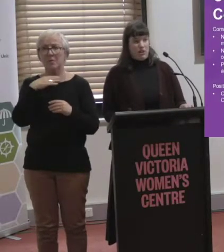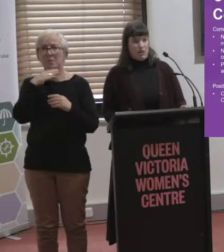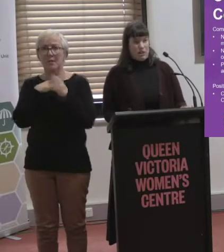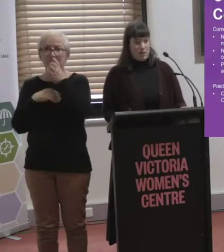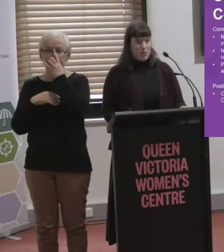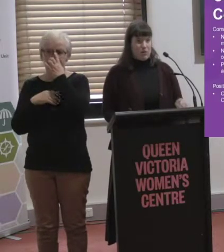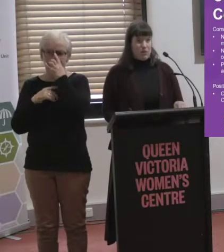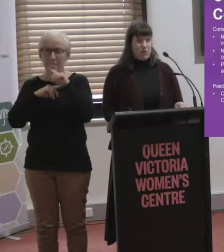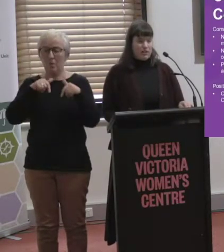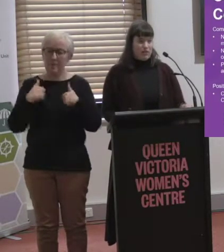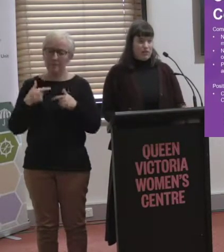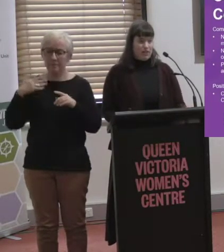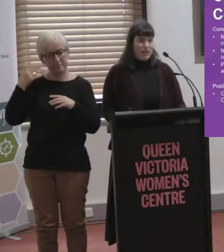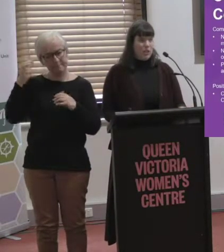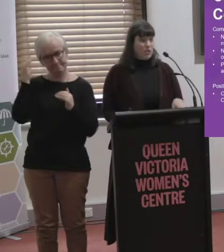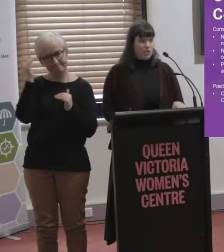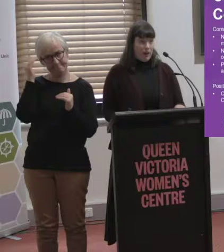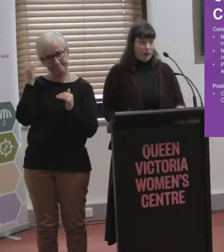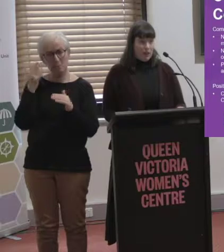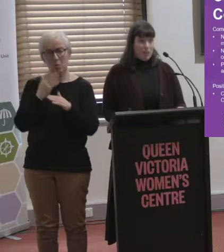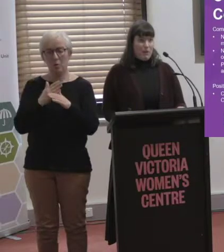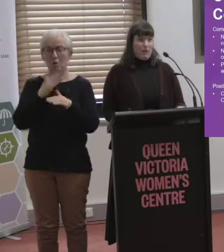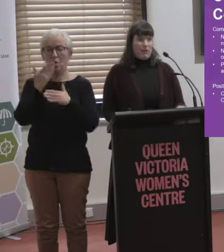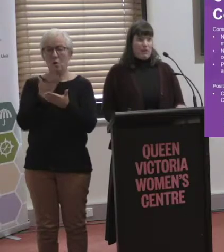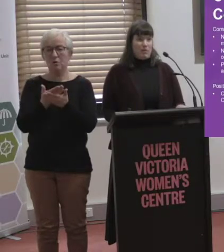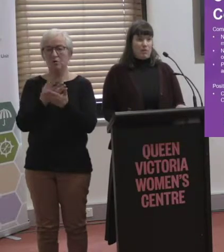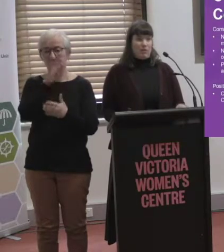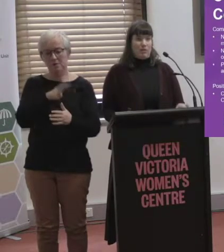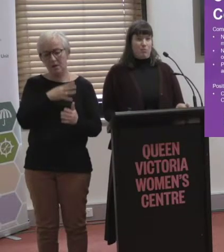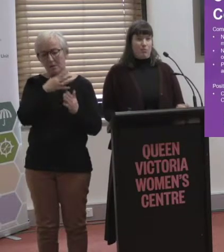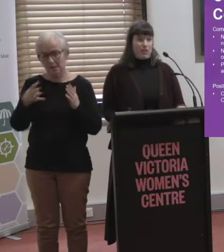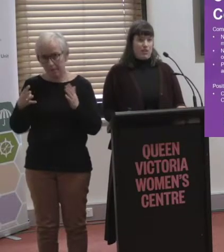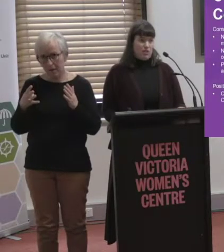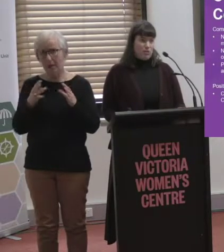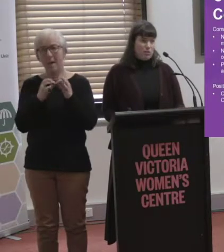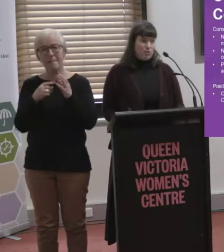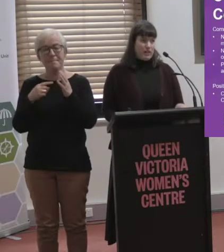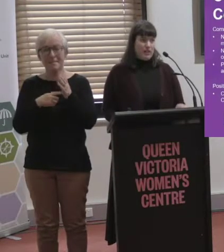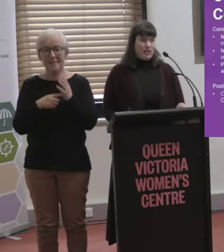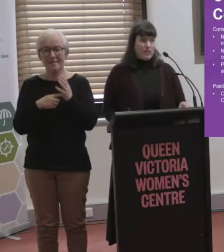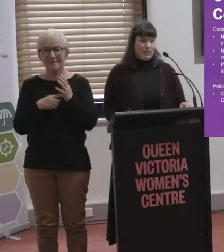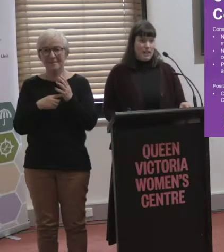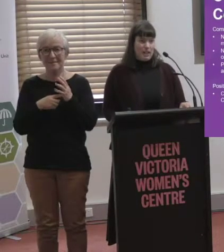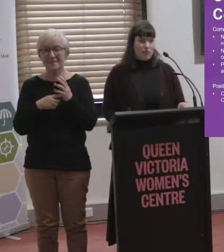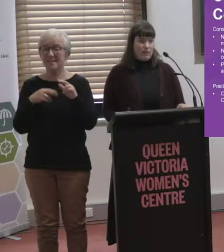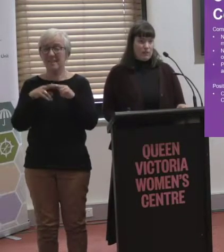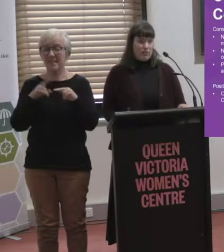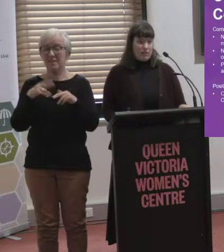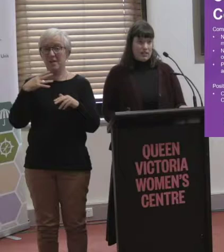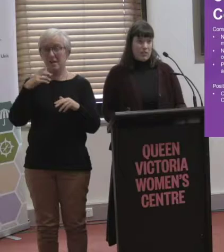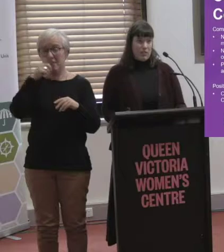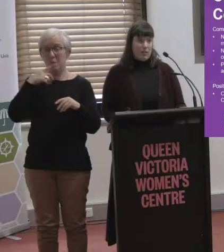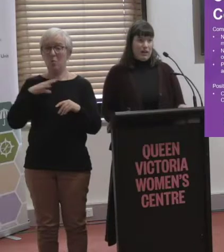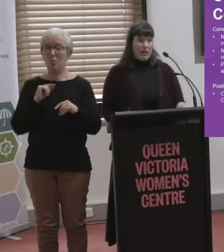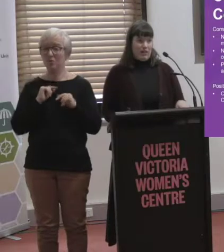We're working on our timetables, we're trying to improve that, which is great, but there were major issues with people trying to get to the next town or regional